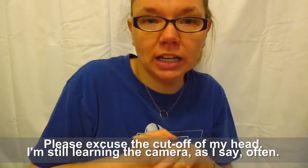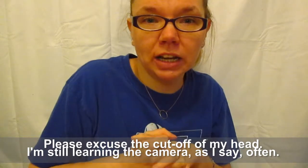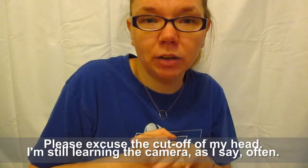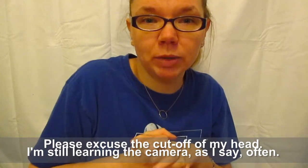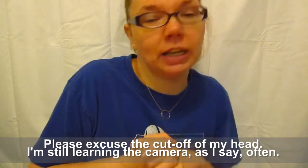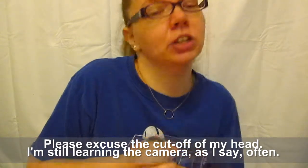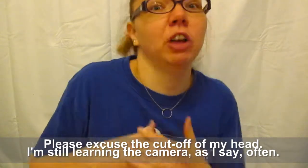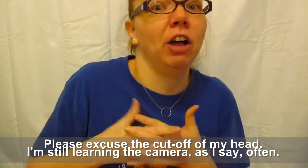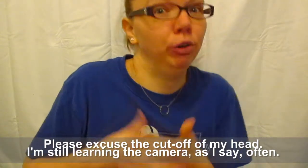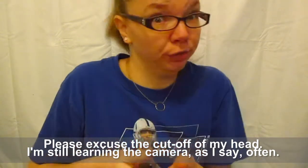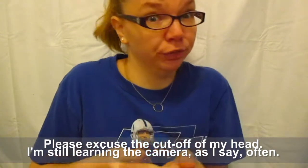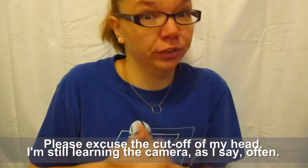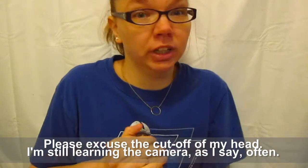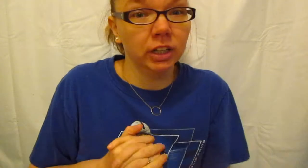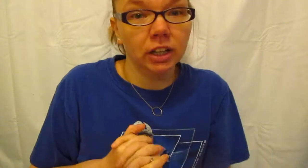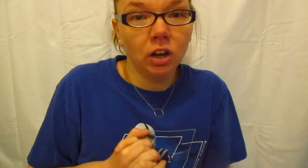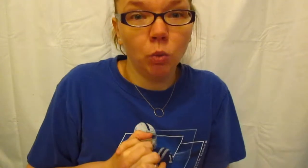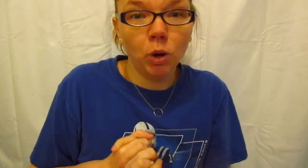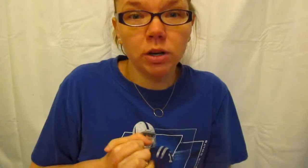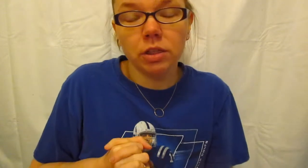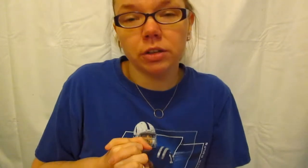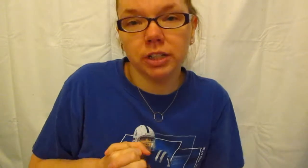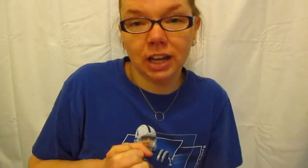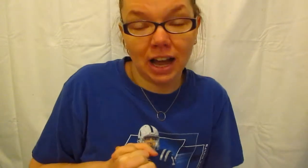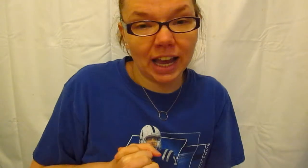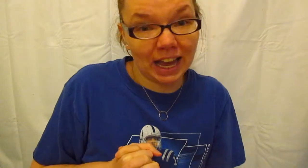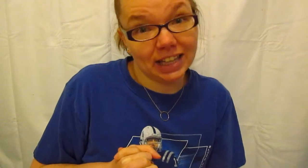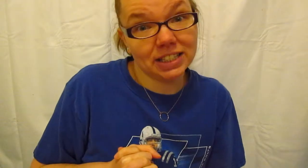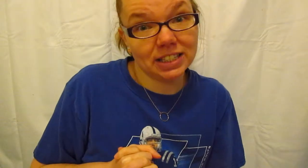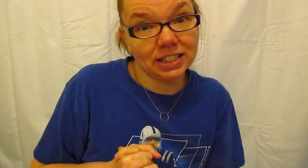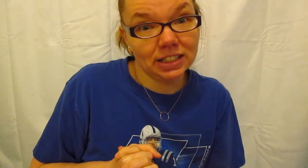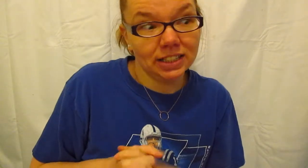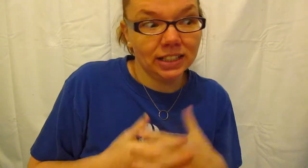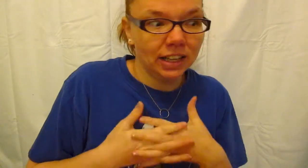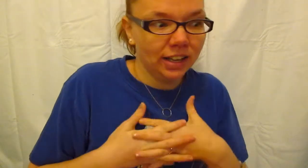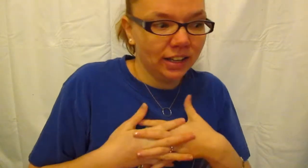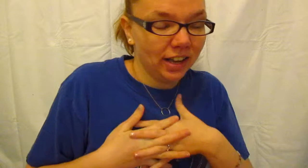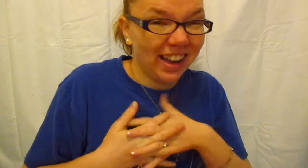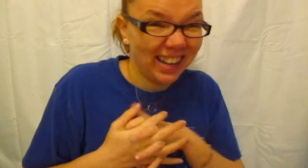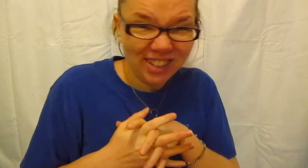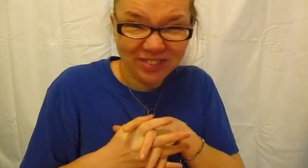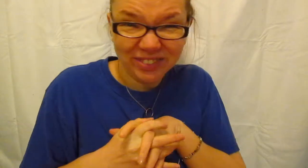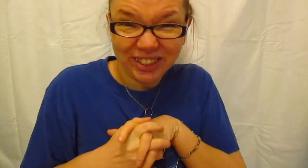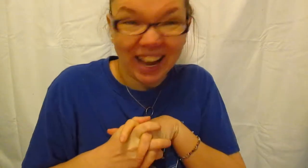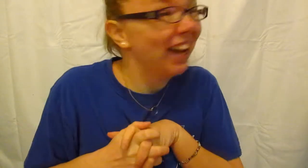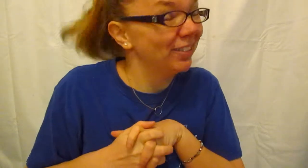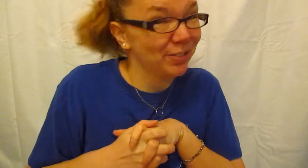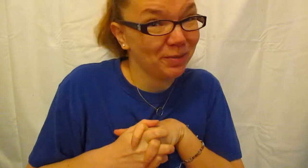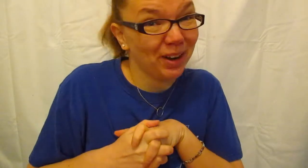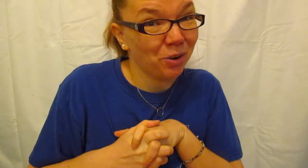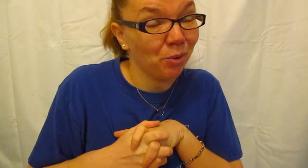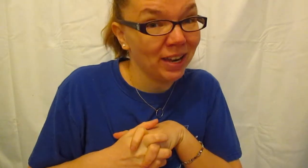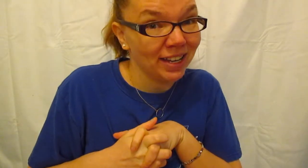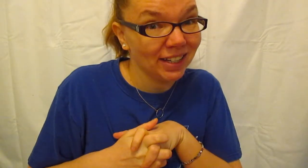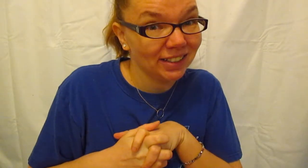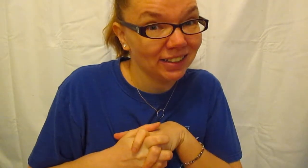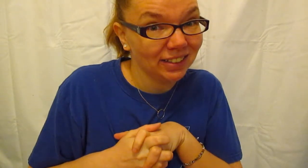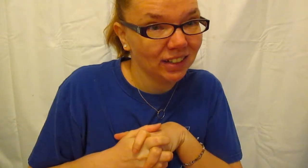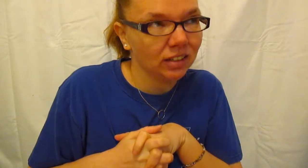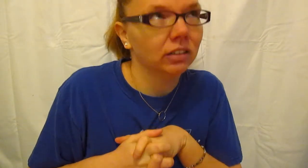ELPH-130IS. I have only had it for about a week and